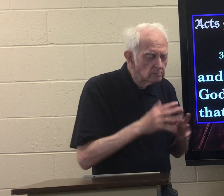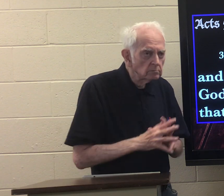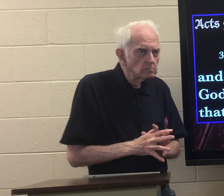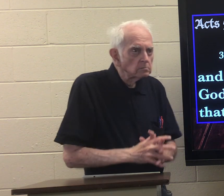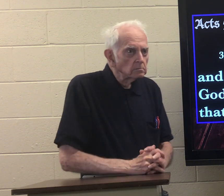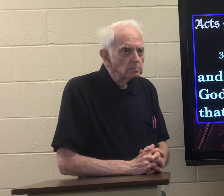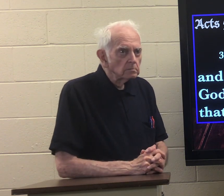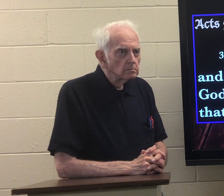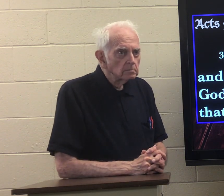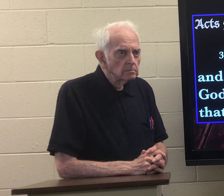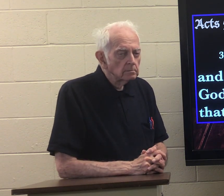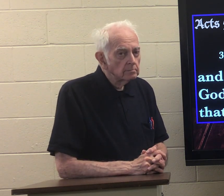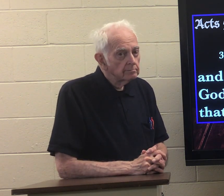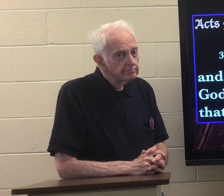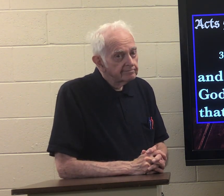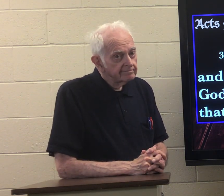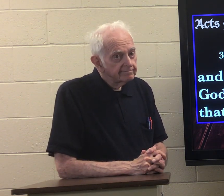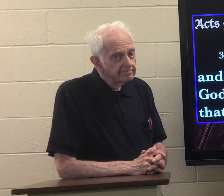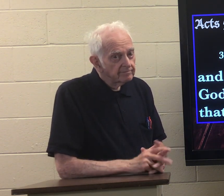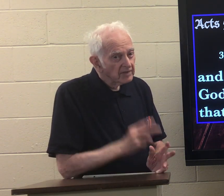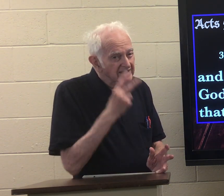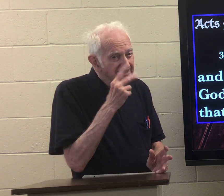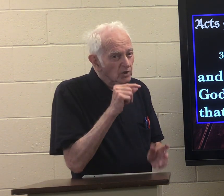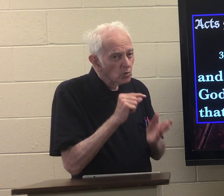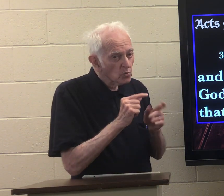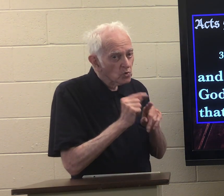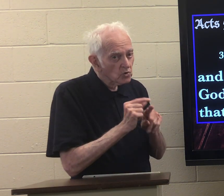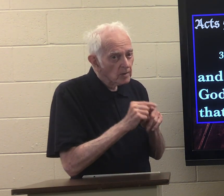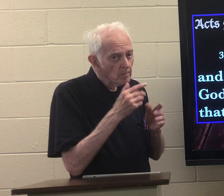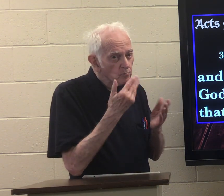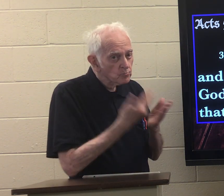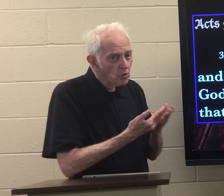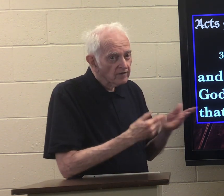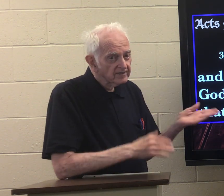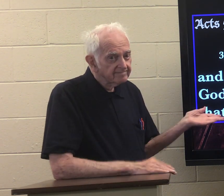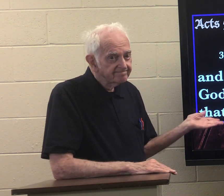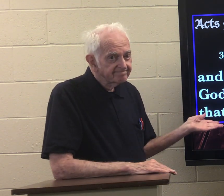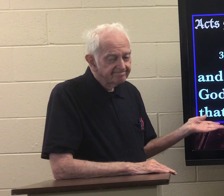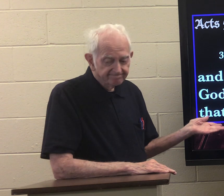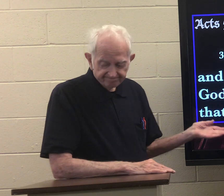those who refuse to obey no see the word is proof